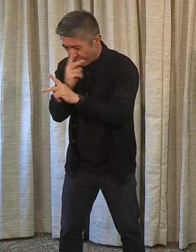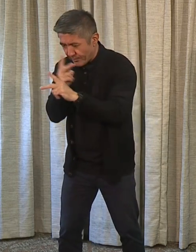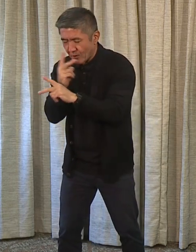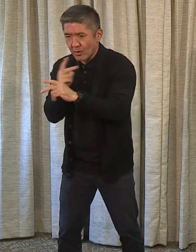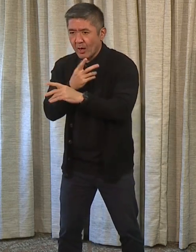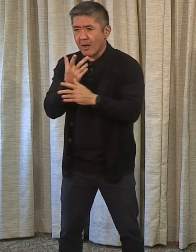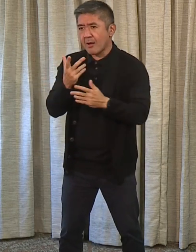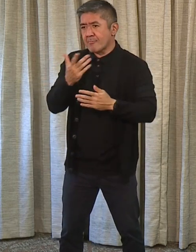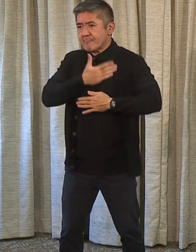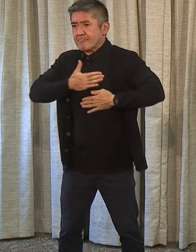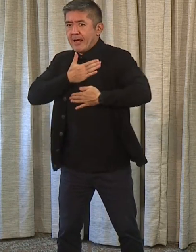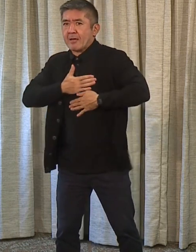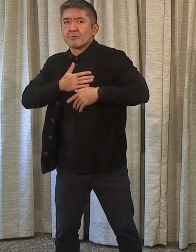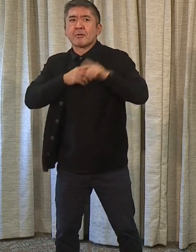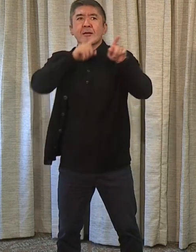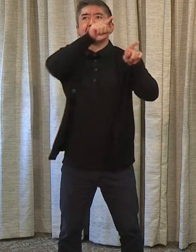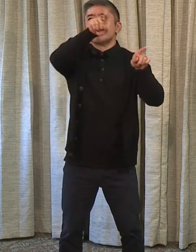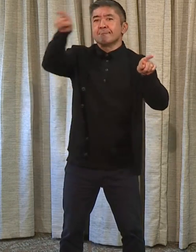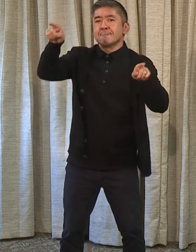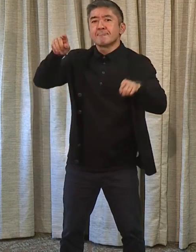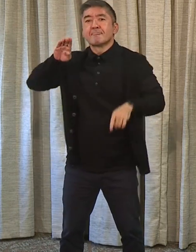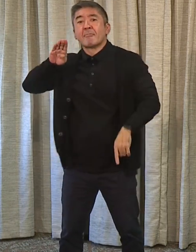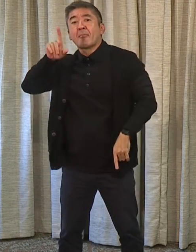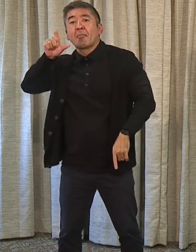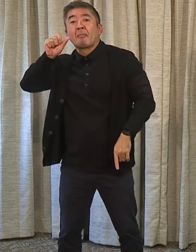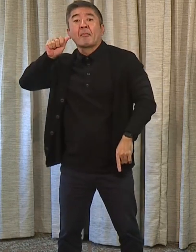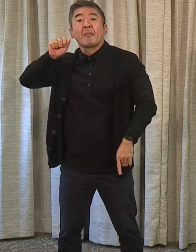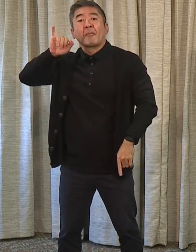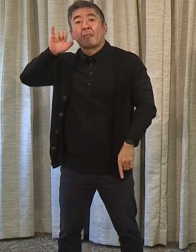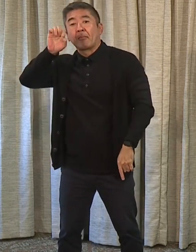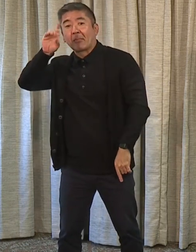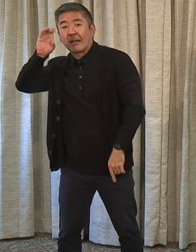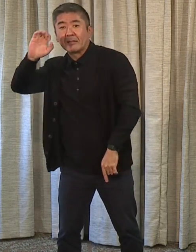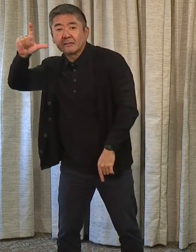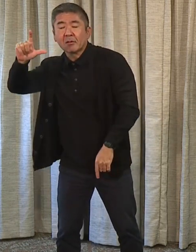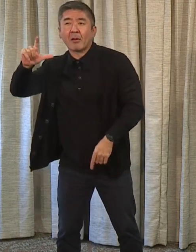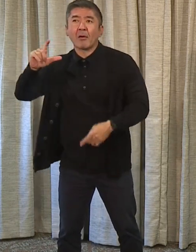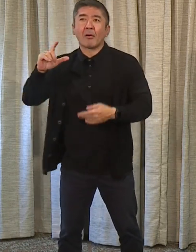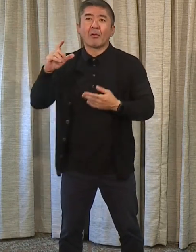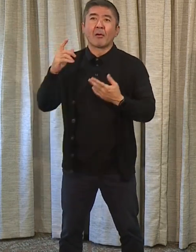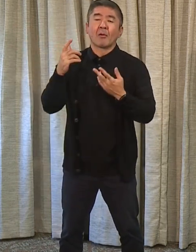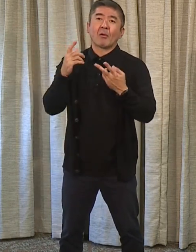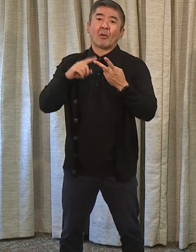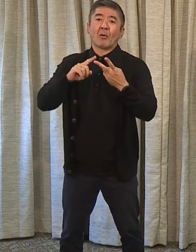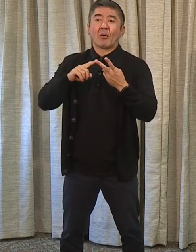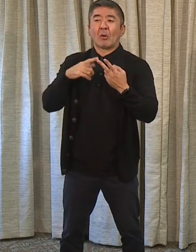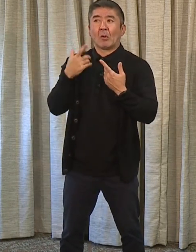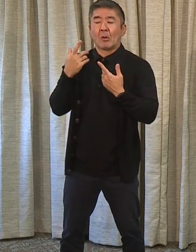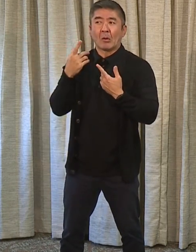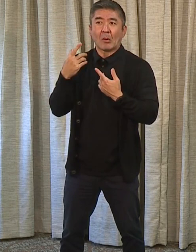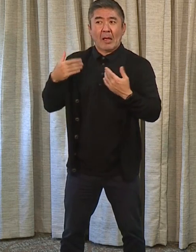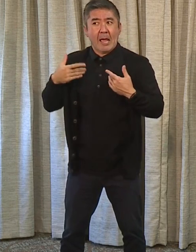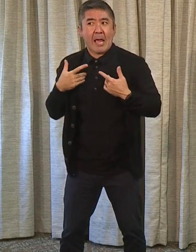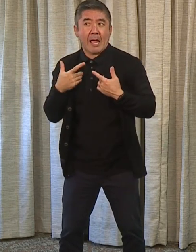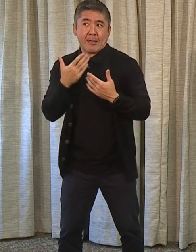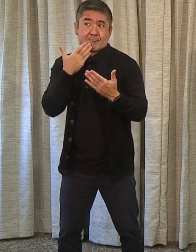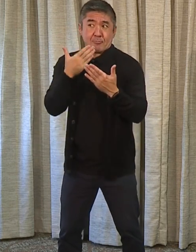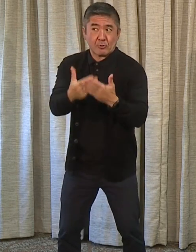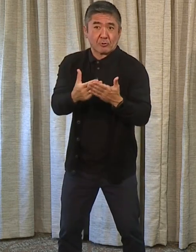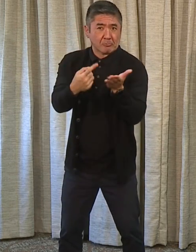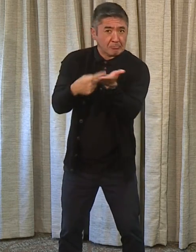our entertainment facilities, whether it's at the Blaisdell Complex. We're also, and we're very hopeful, had some positive conversations